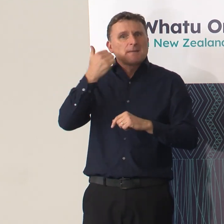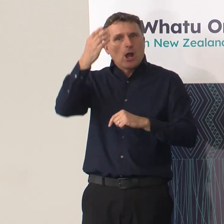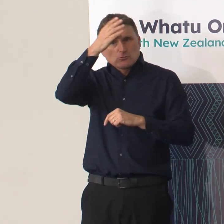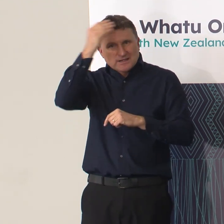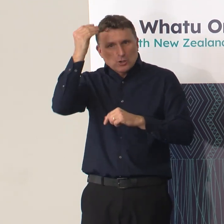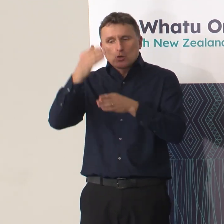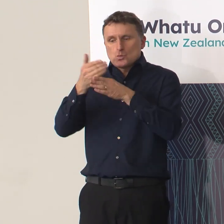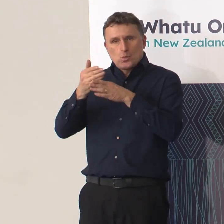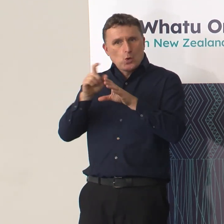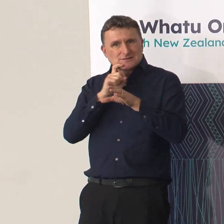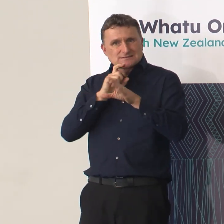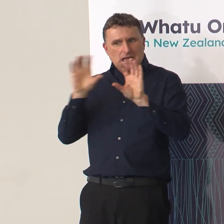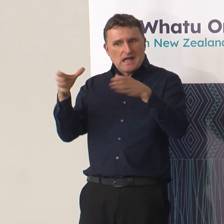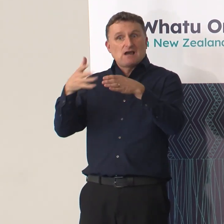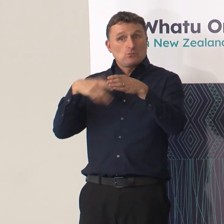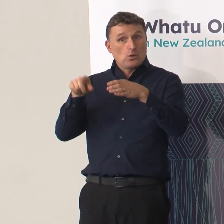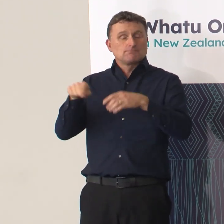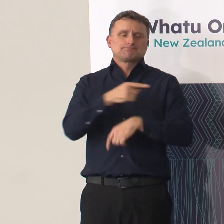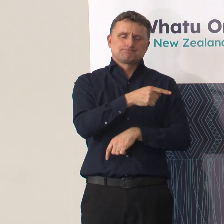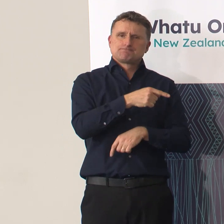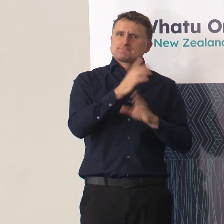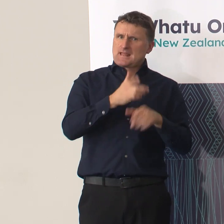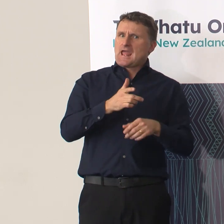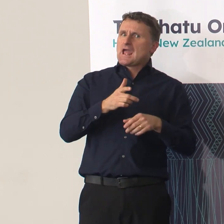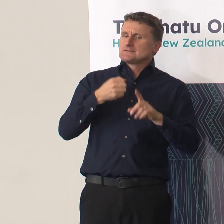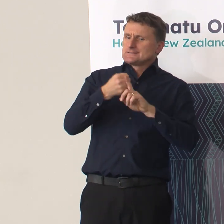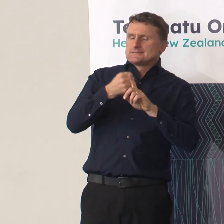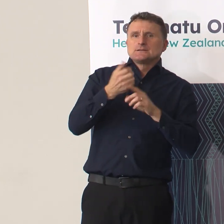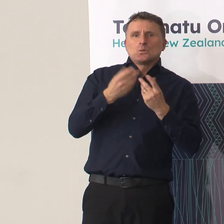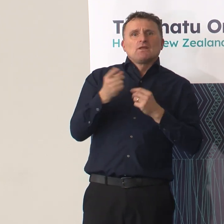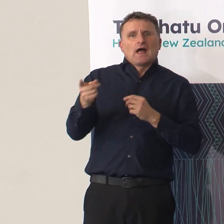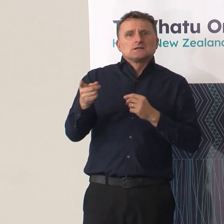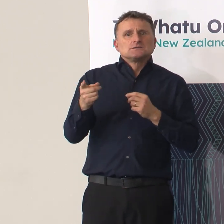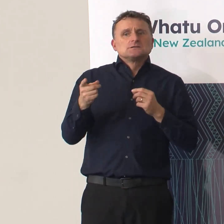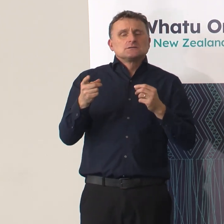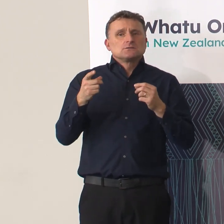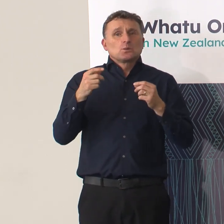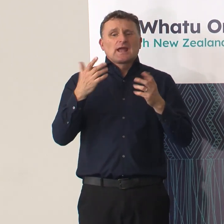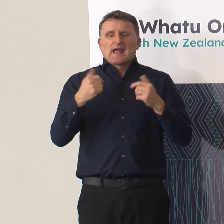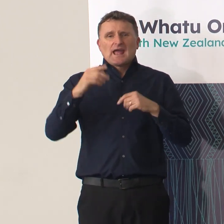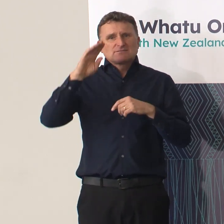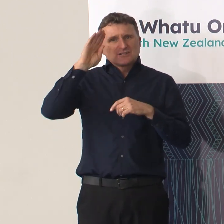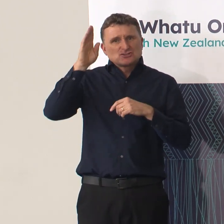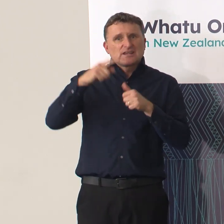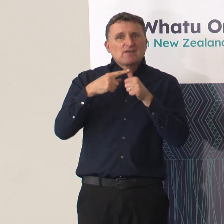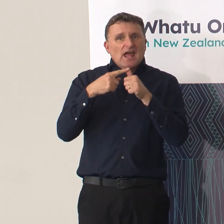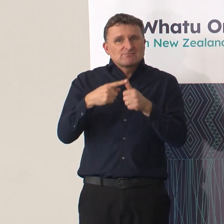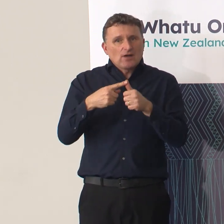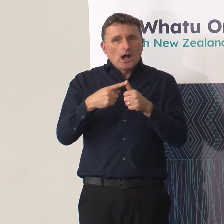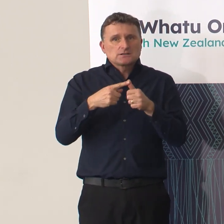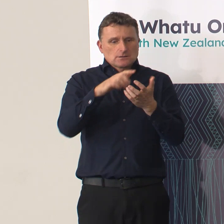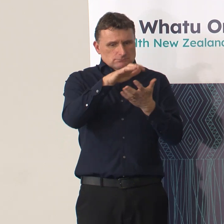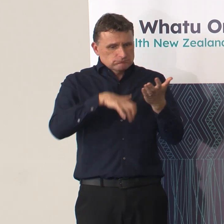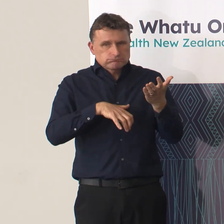on our programme. So we're about to release our chief advisors, which will include a consortium of chief advisor